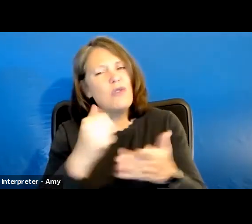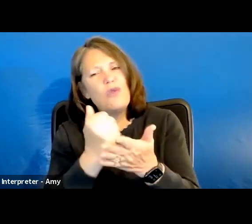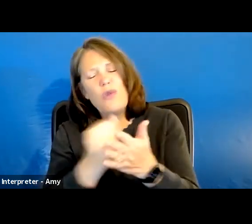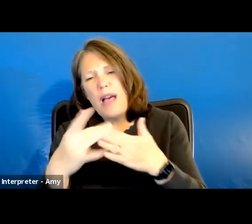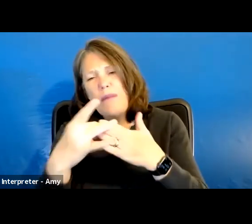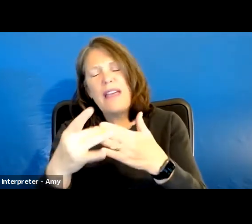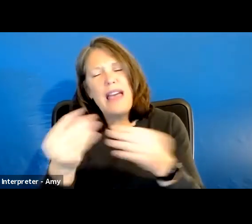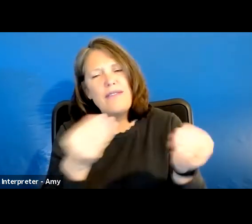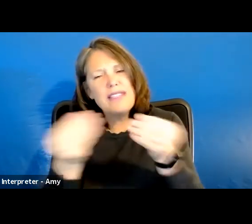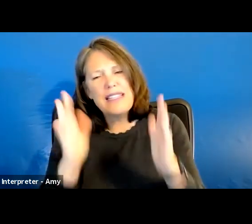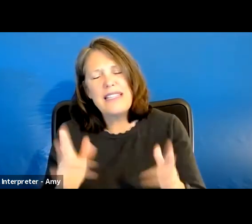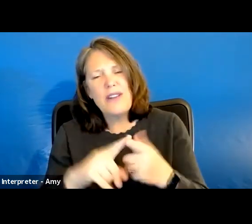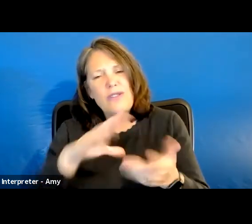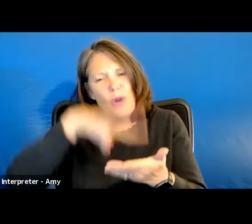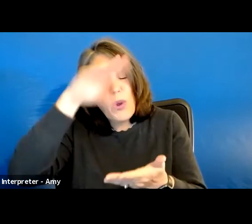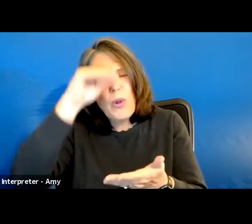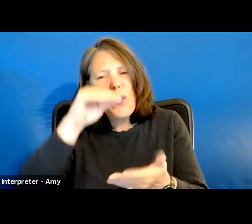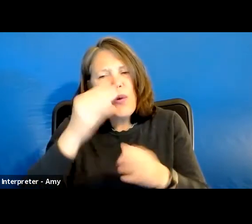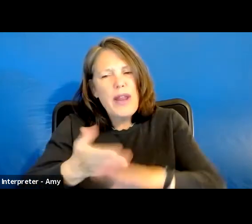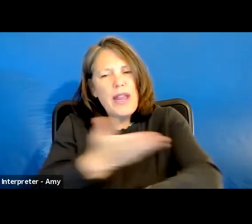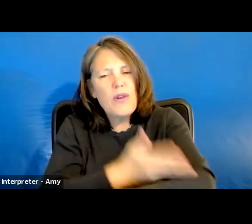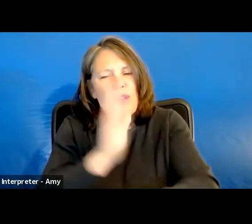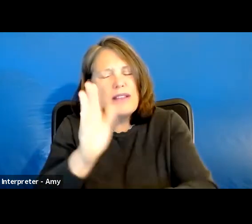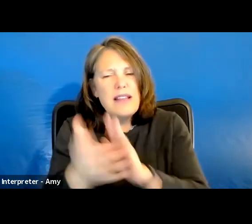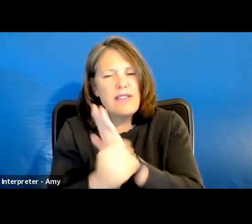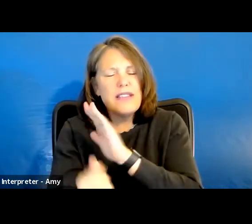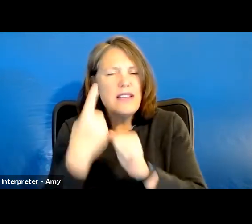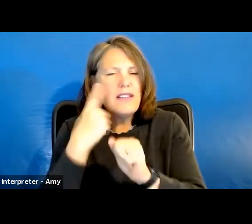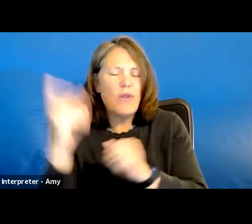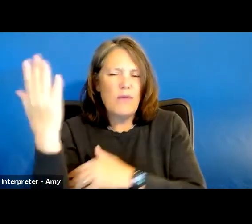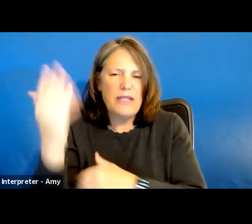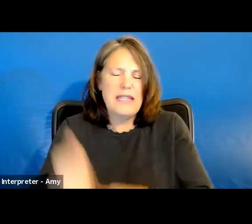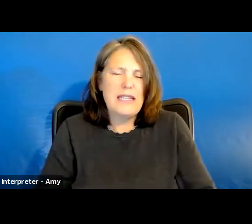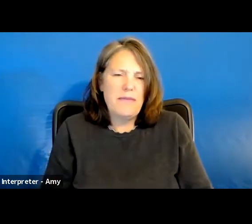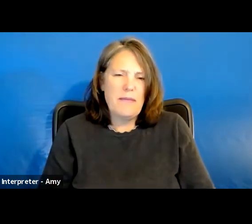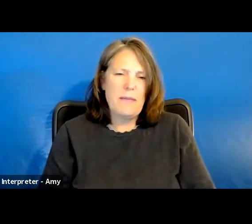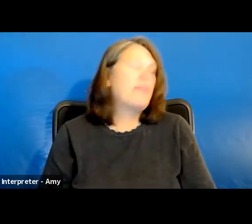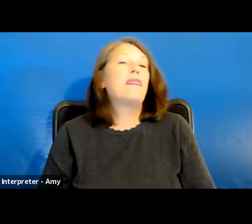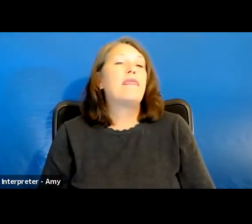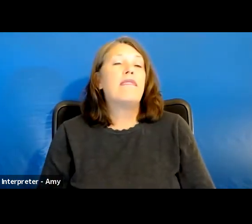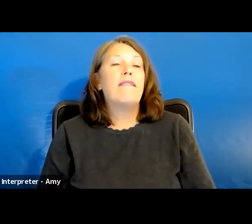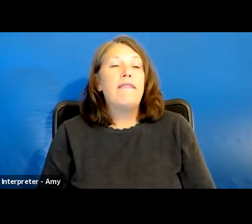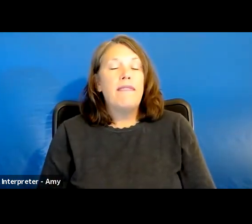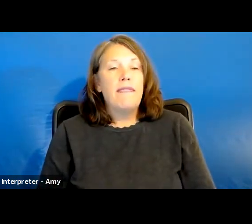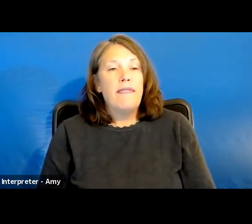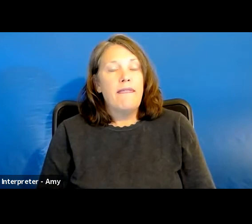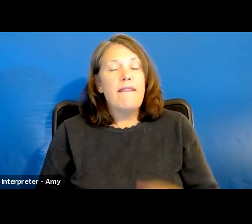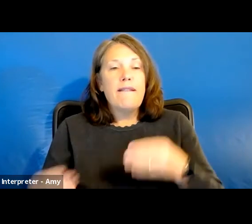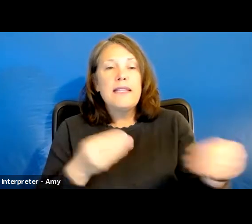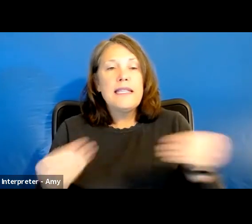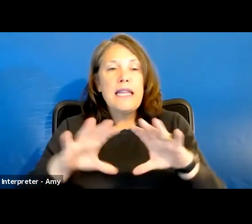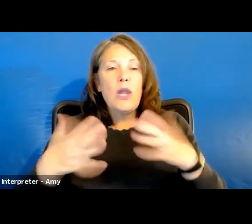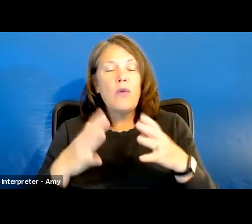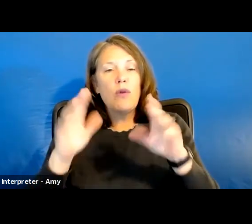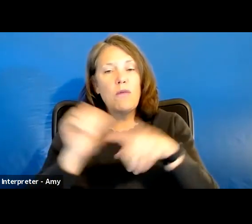facilitators to learn and increase their skills for presenting. The Facilitating Group Training topics